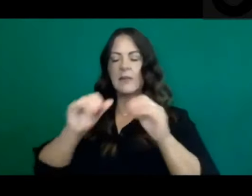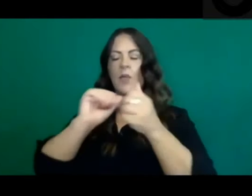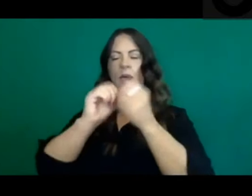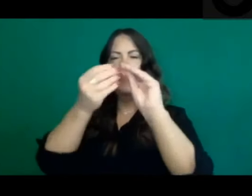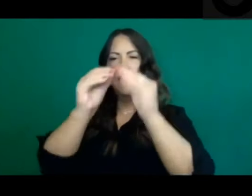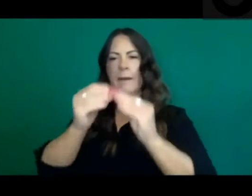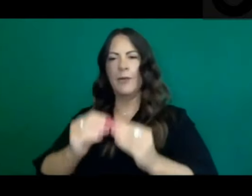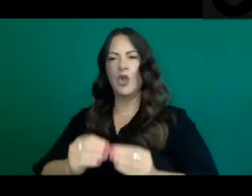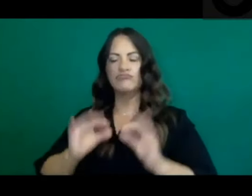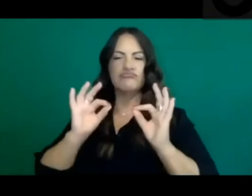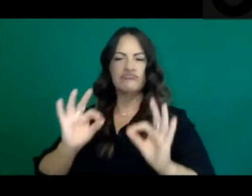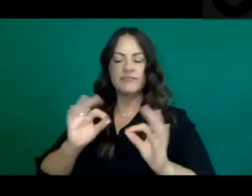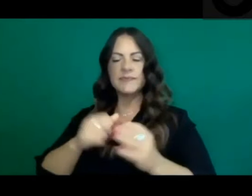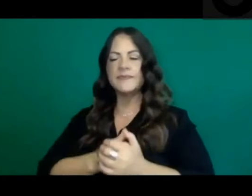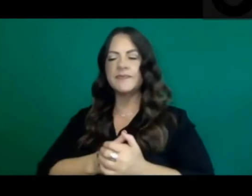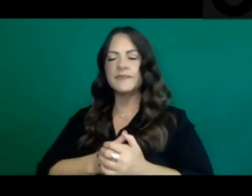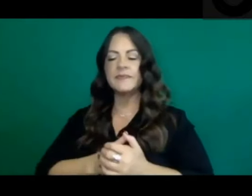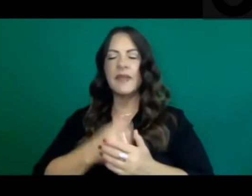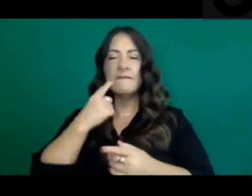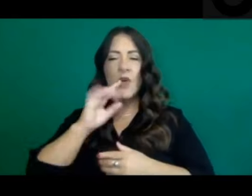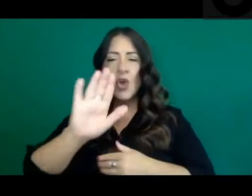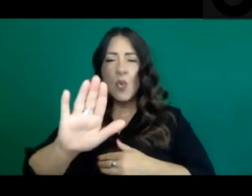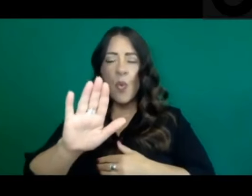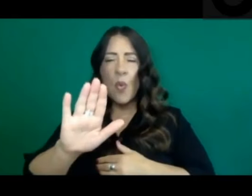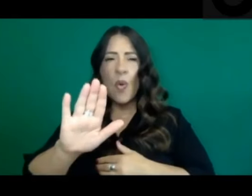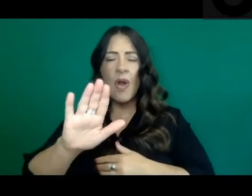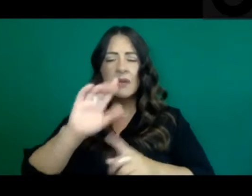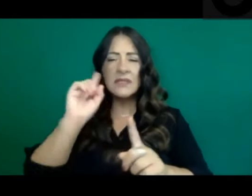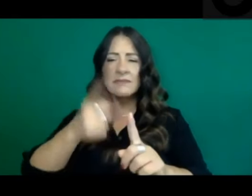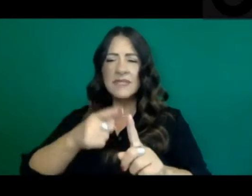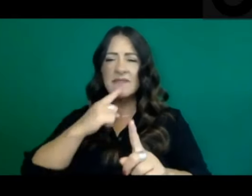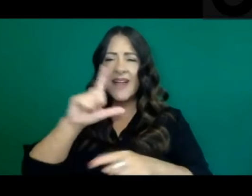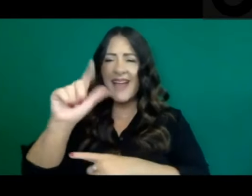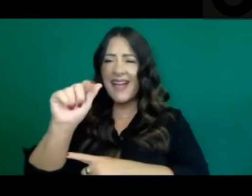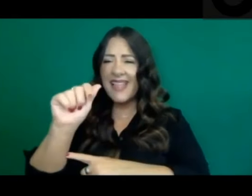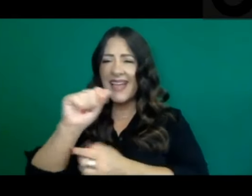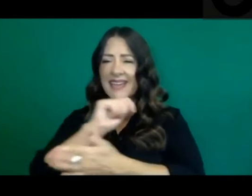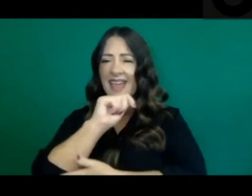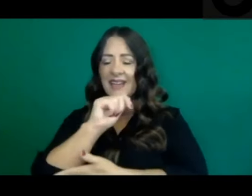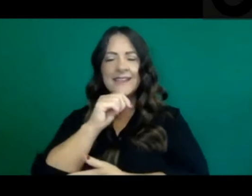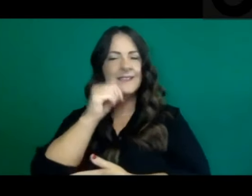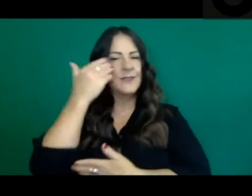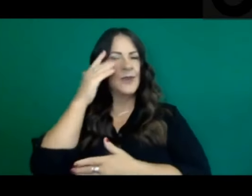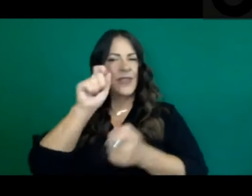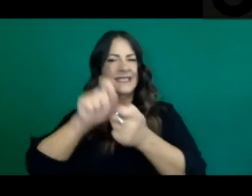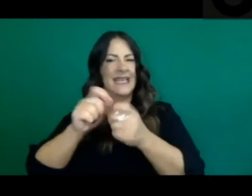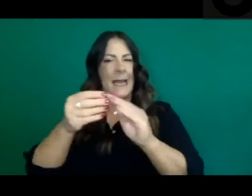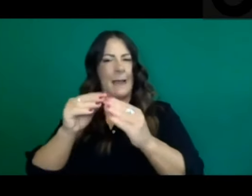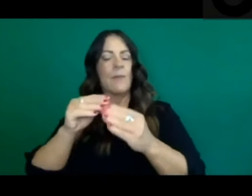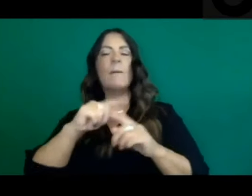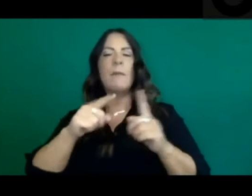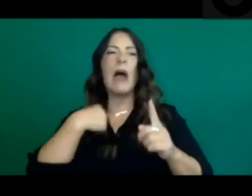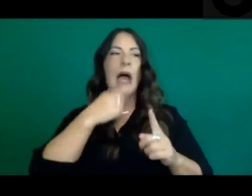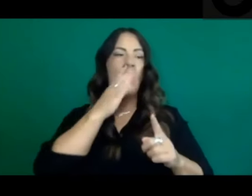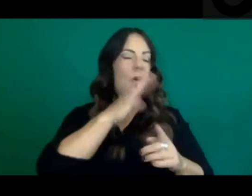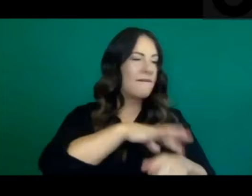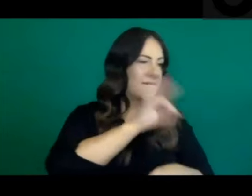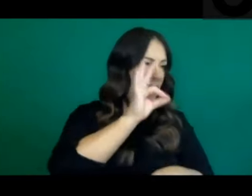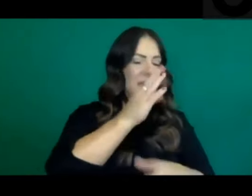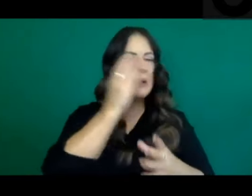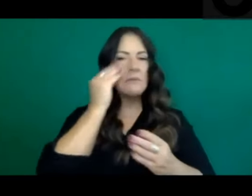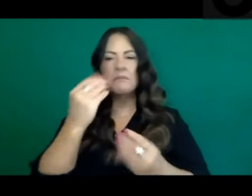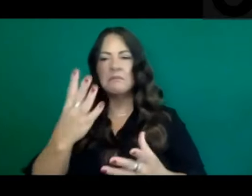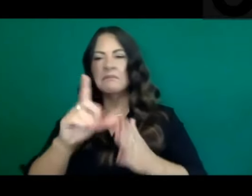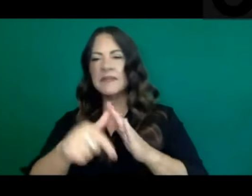The specific number for Los Angeles County, I don't want to give you the wrong number. So we'll get back to you that on that as well. I will tell you our